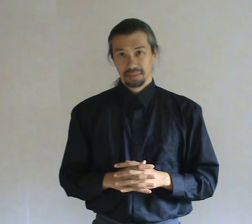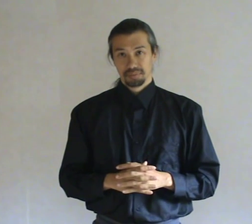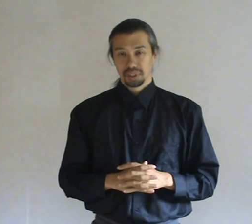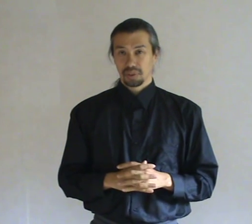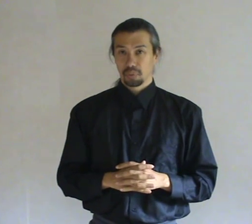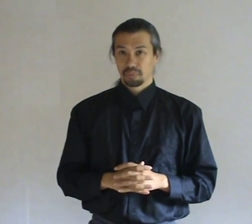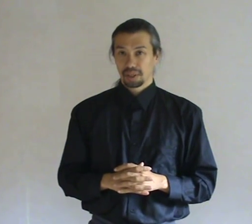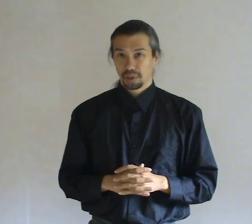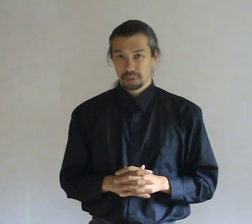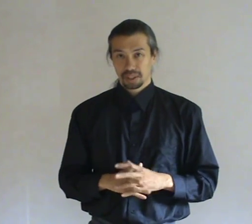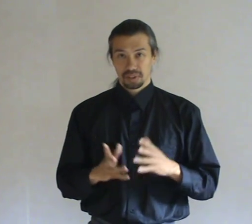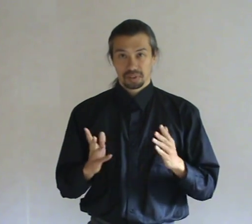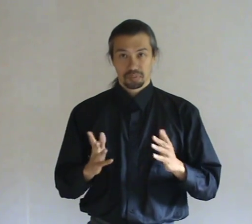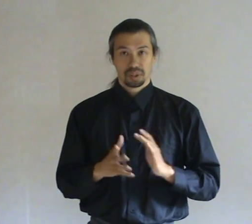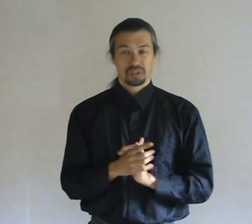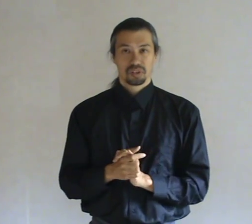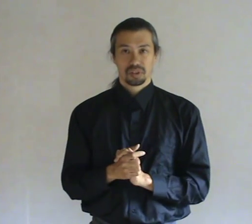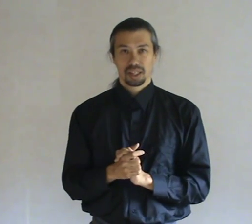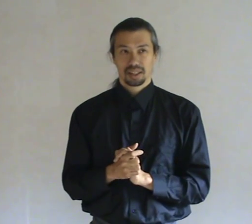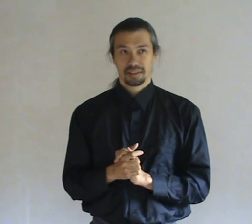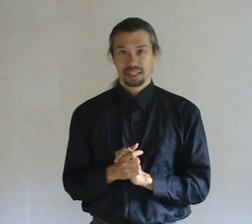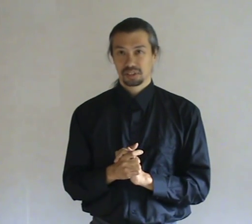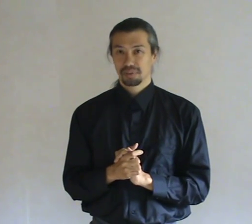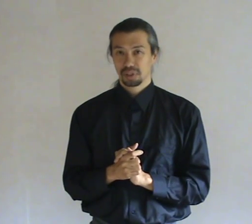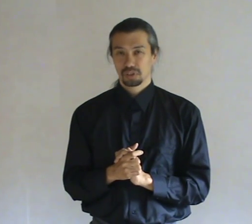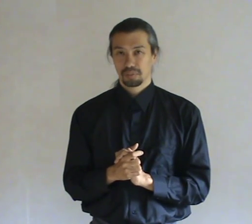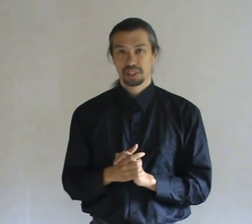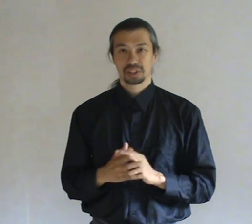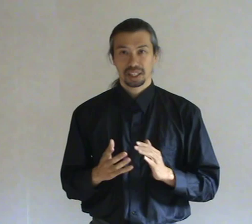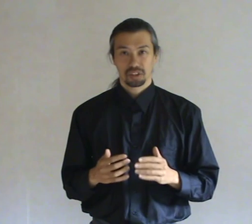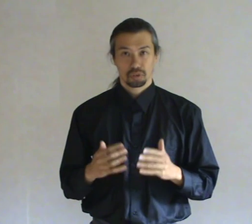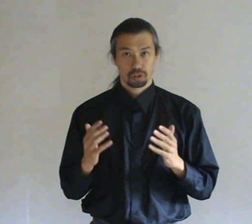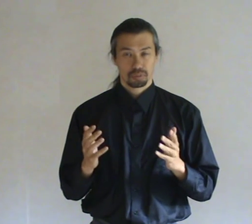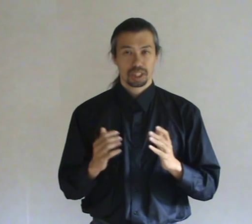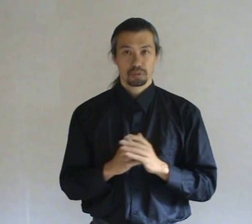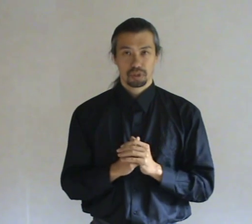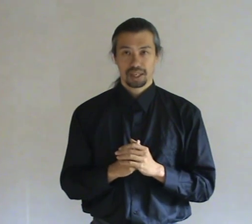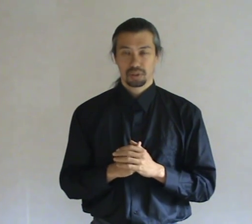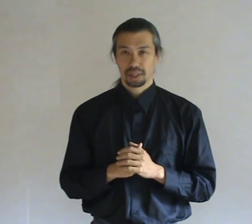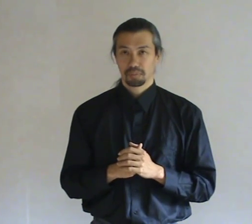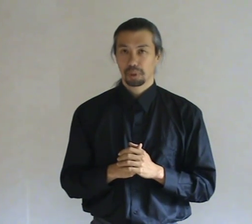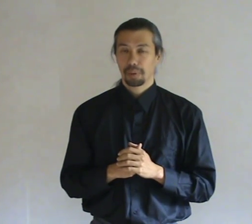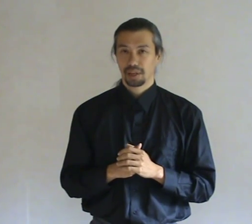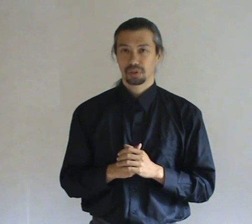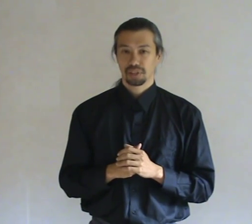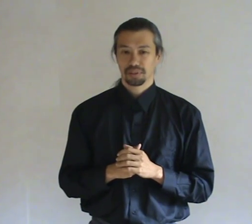So I hope that this has given you some insights or some tips on how you can prepare yourself